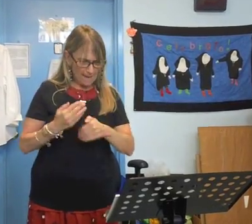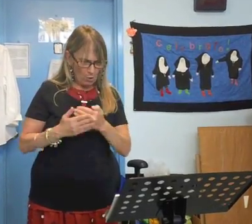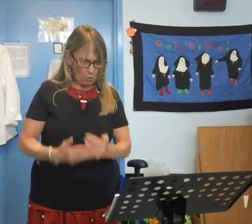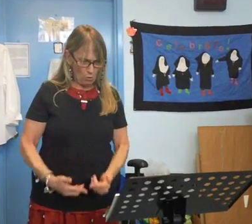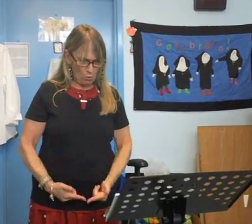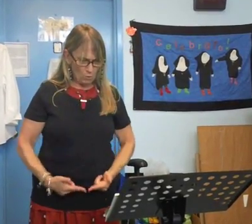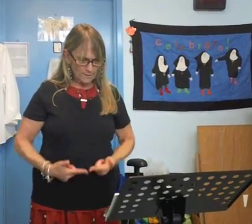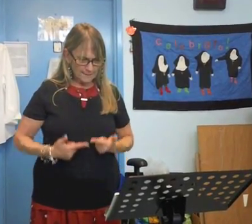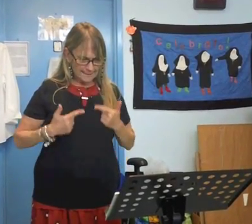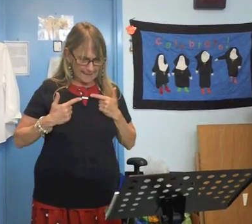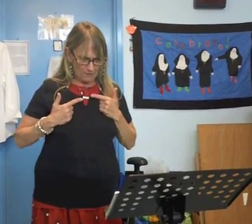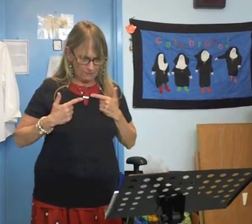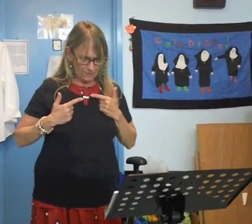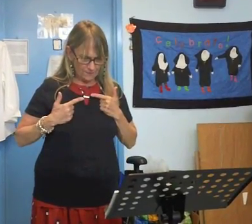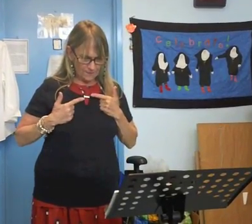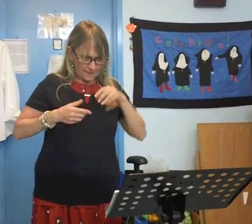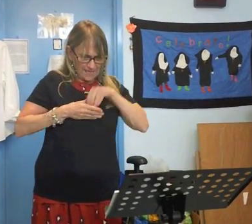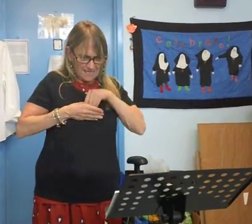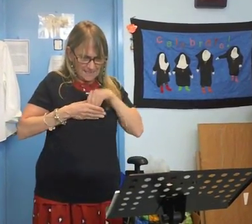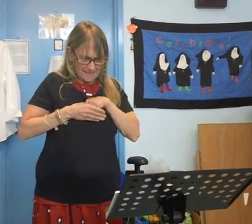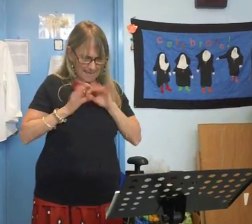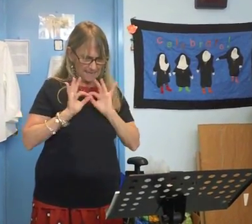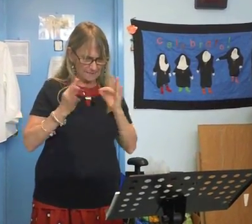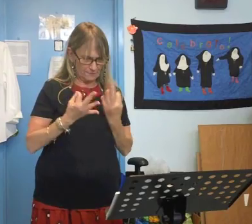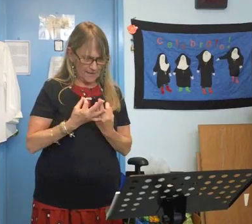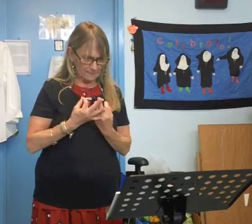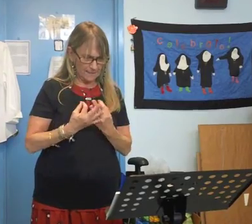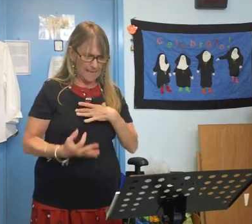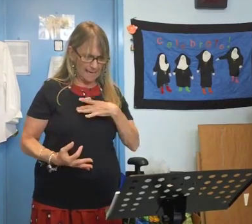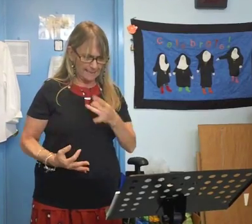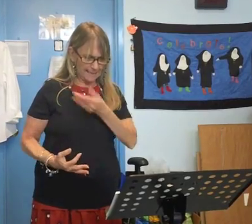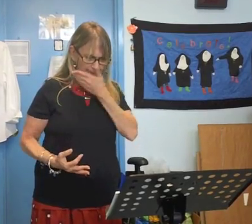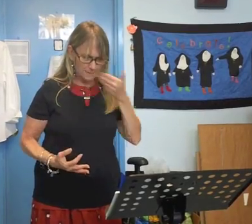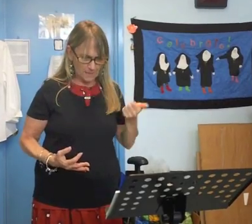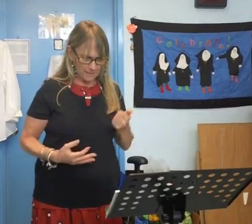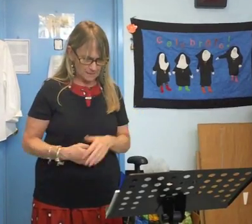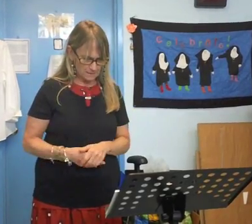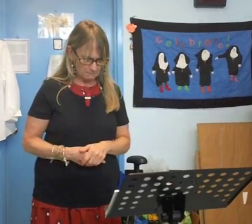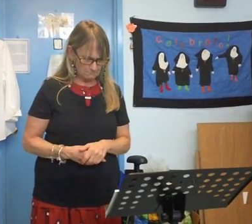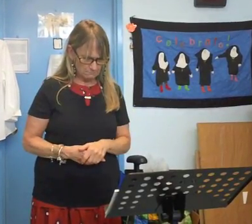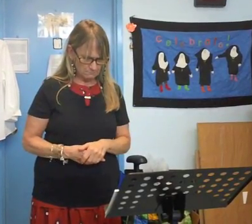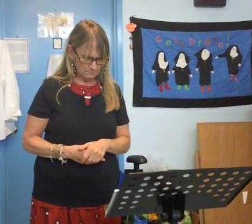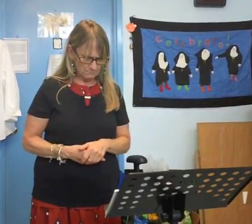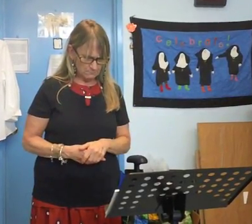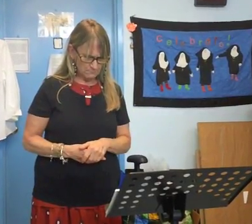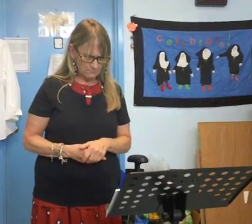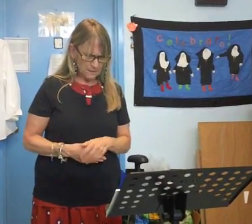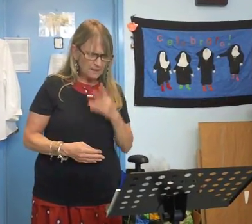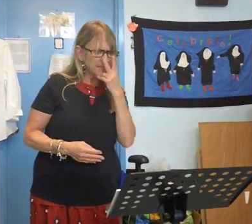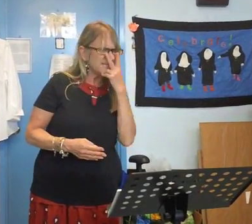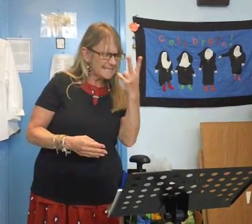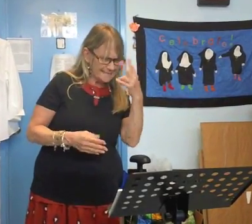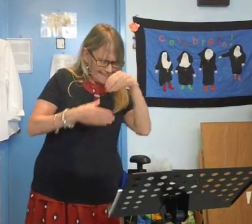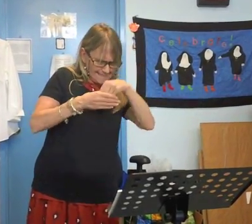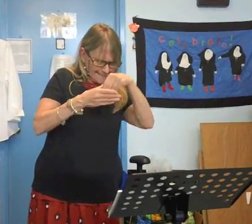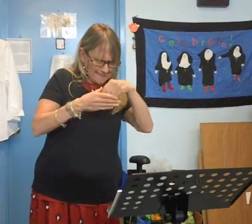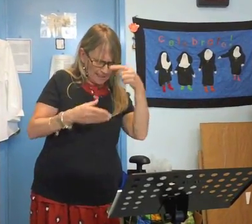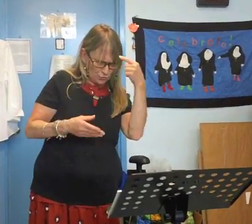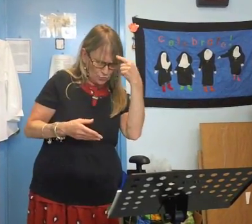whole self inside the family I like the best yes see inside your